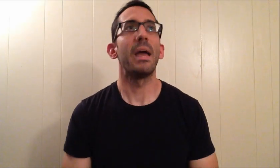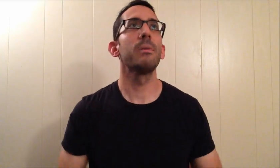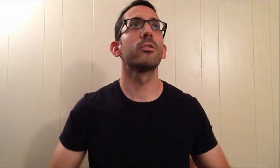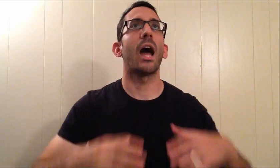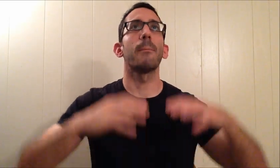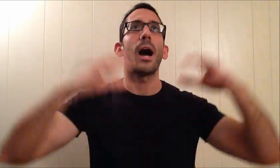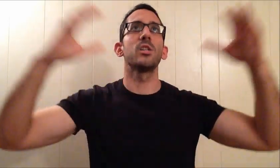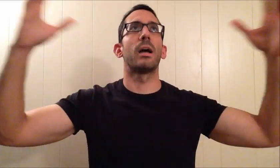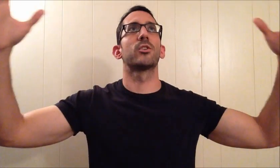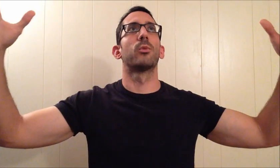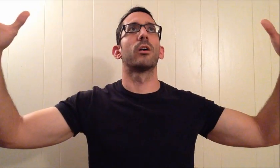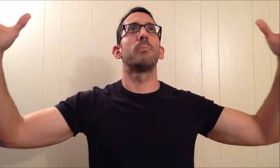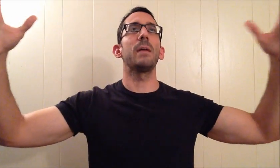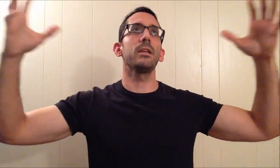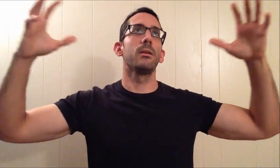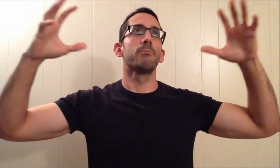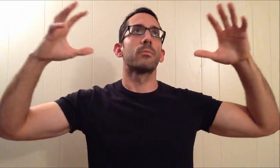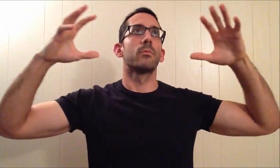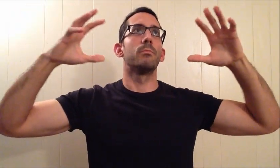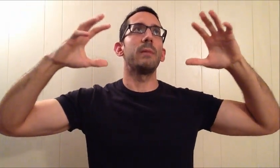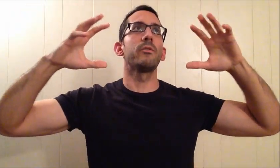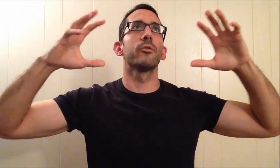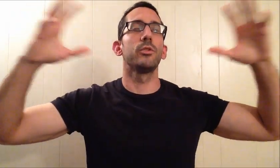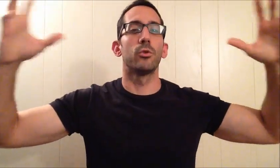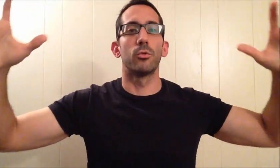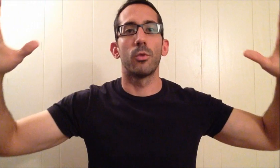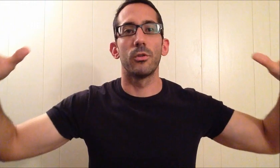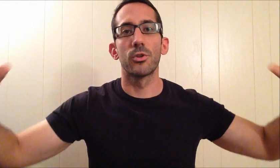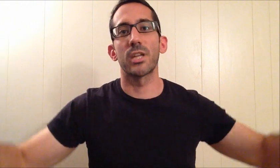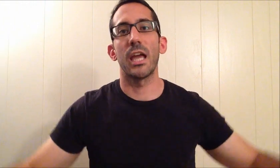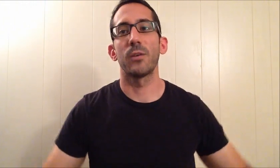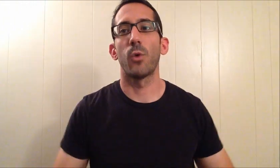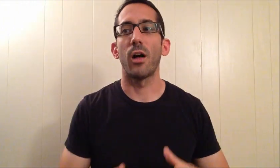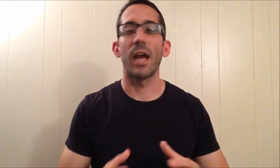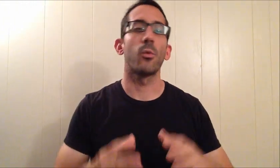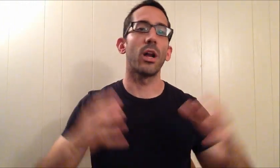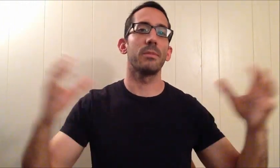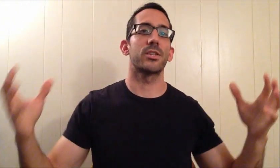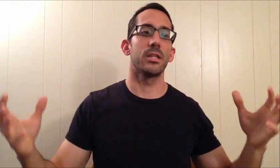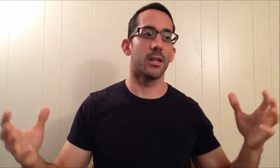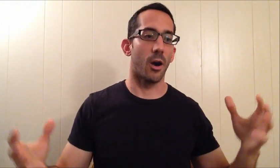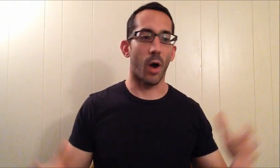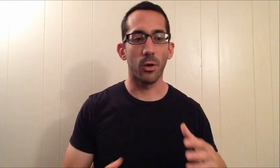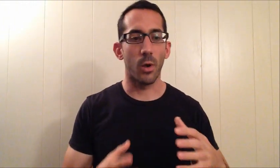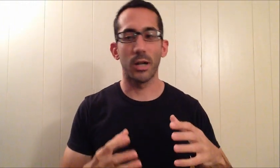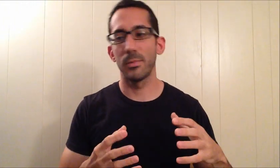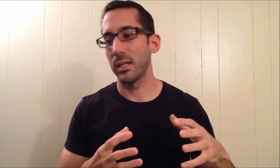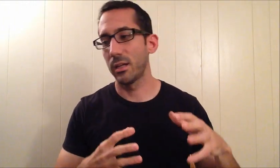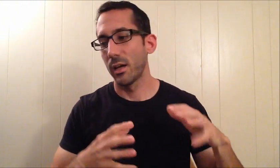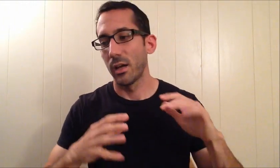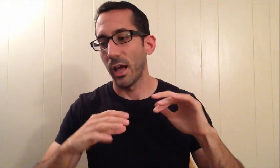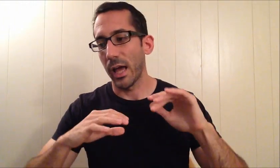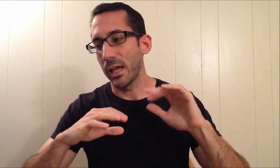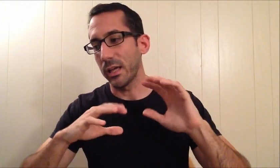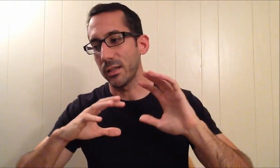Maybe they're not monumental where maybe for you, you're saying, well, I don't want to be CEO. I don't want to be a